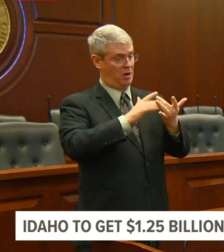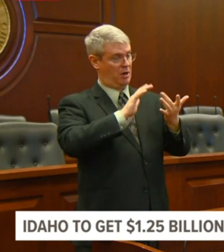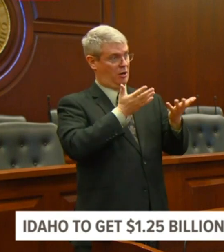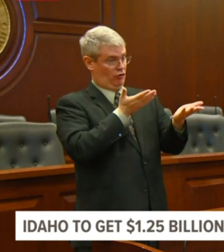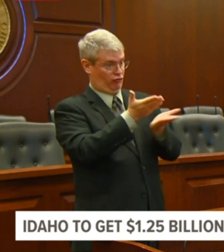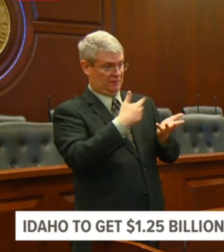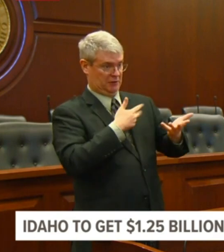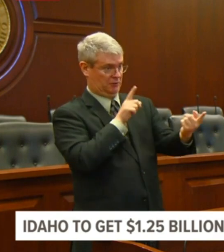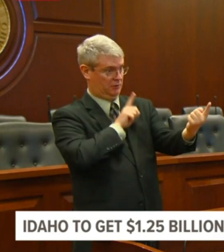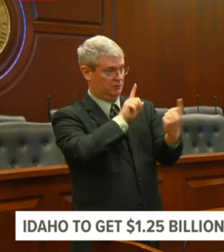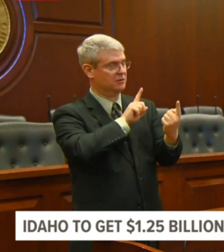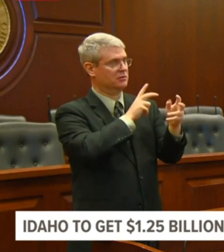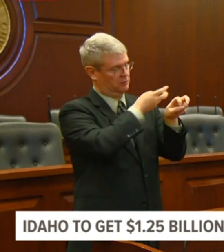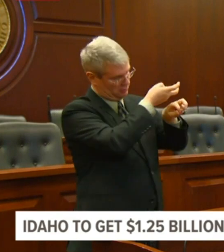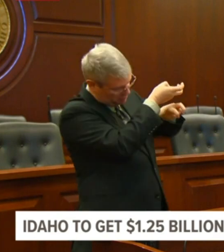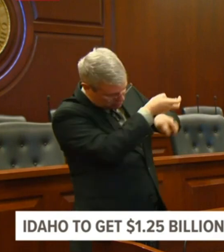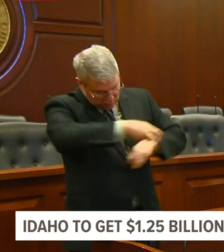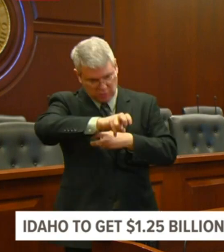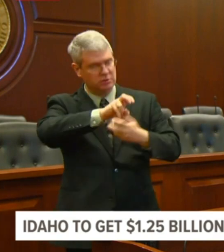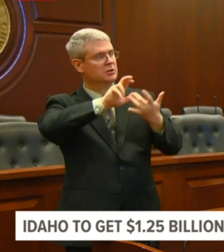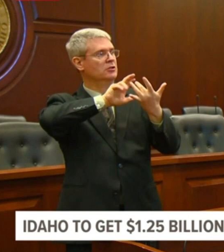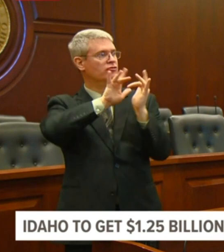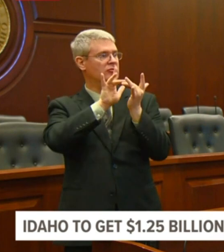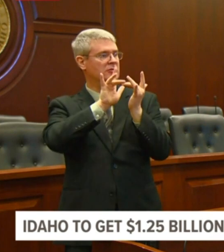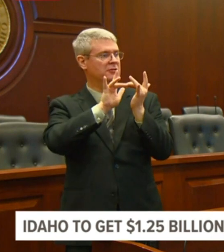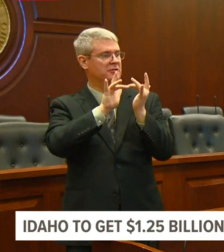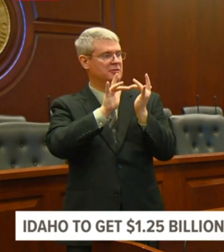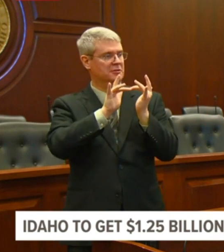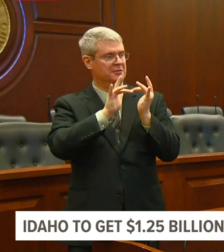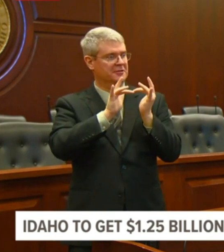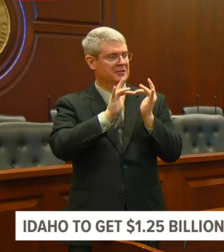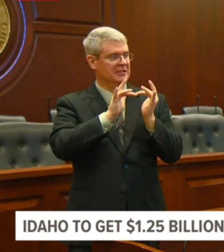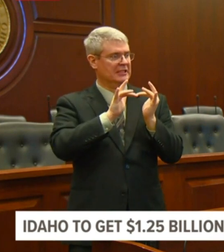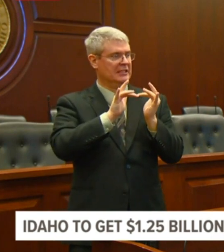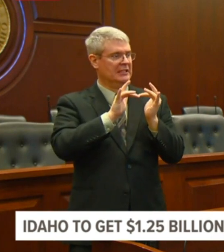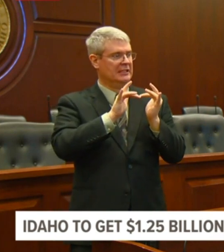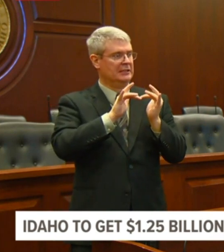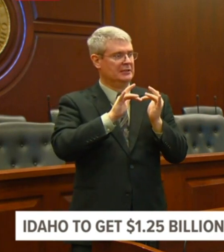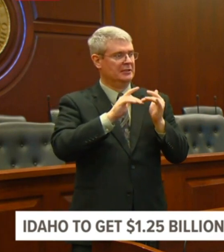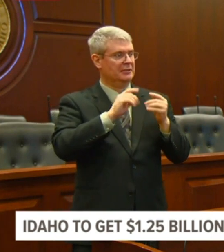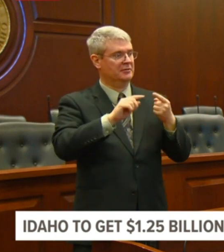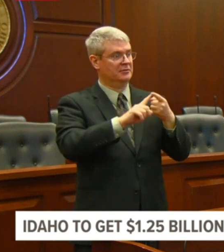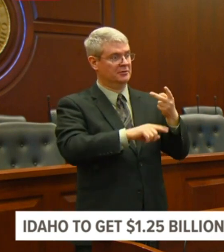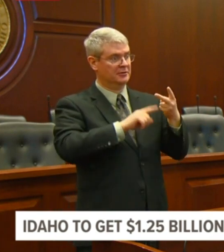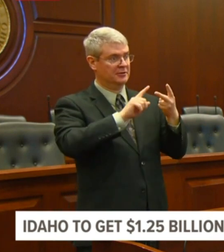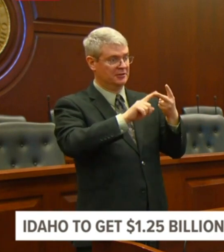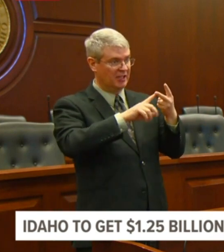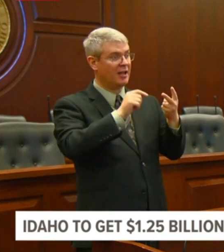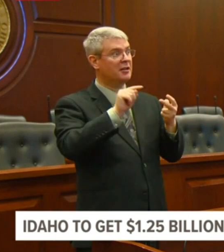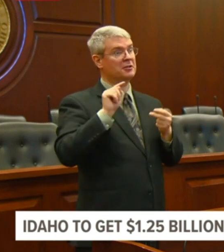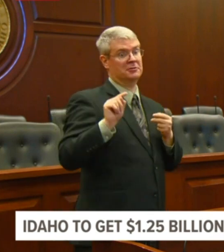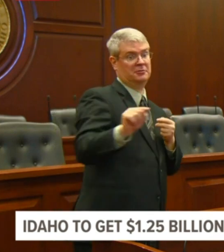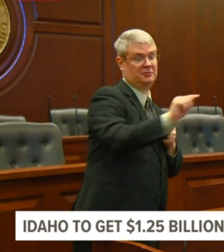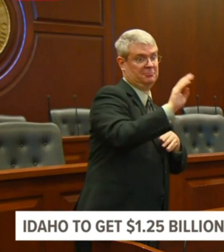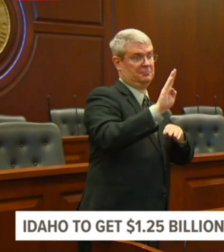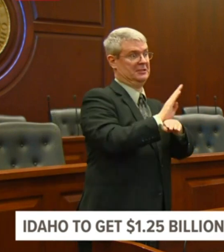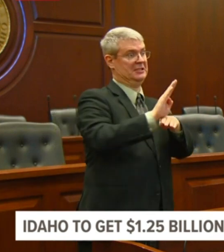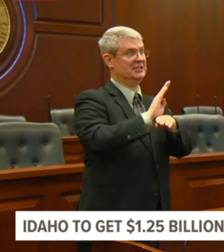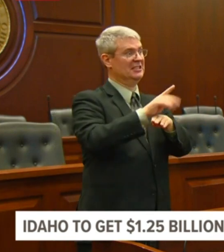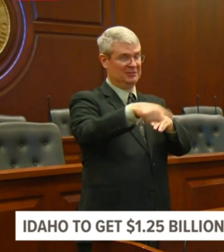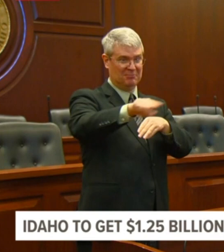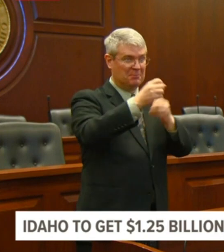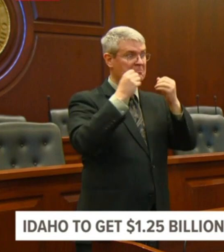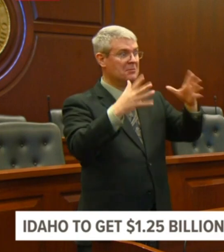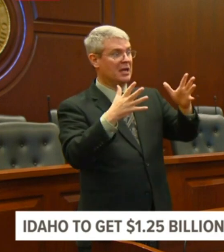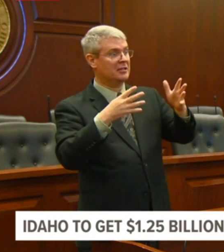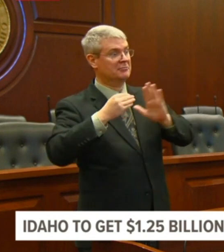that is needed to handle the capacity of loans that we are getting at this time, the website has had